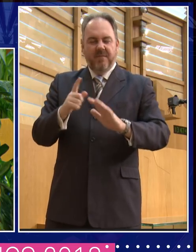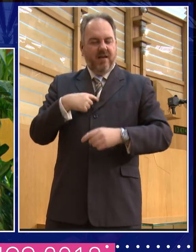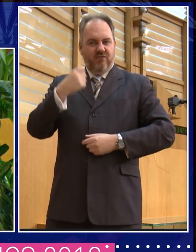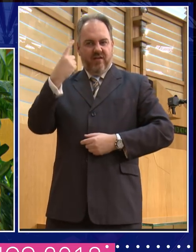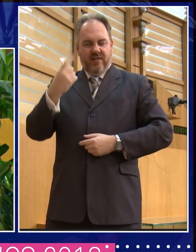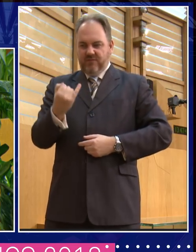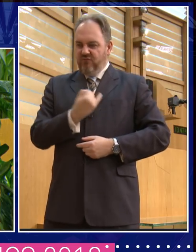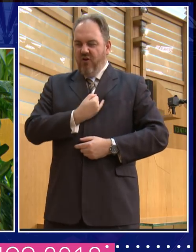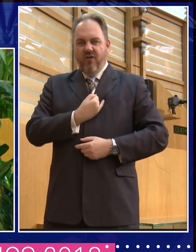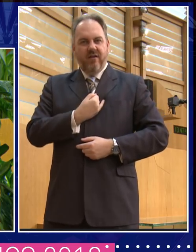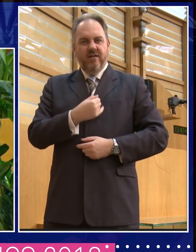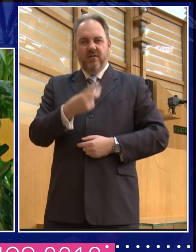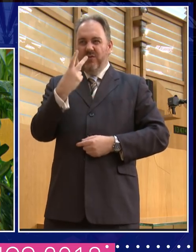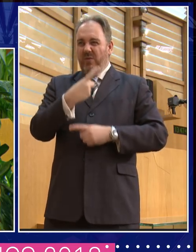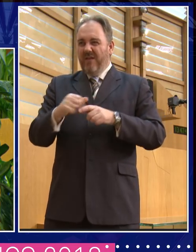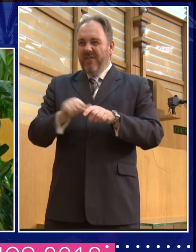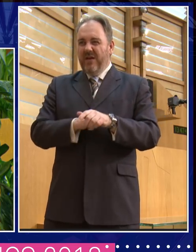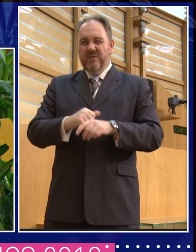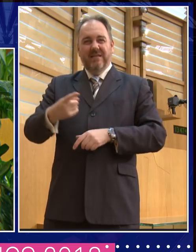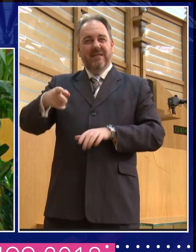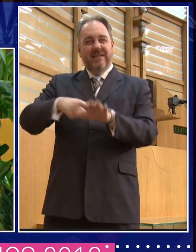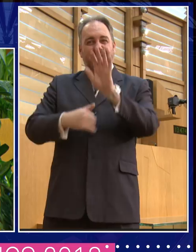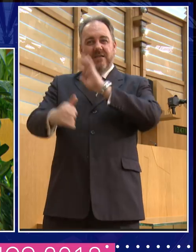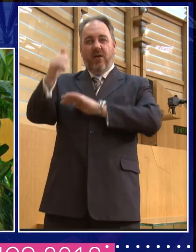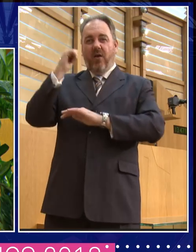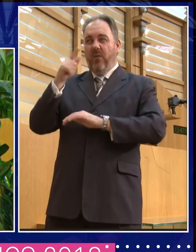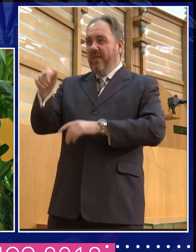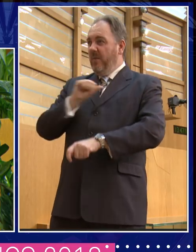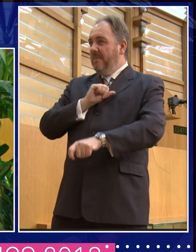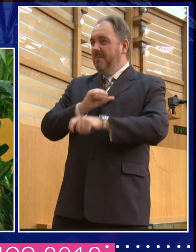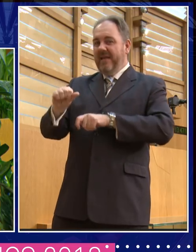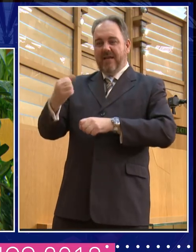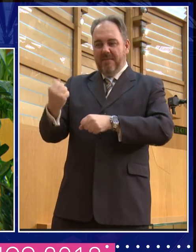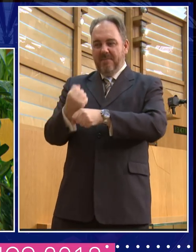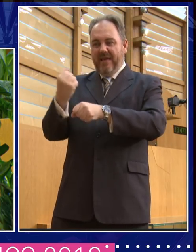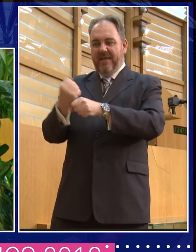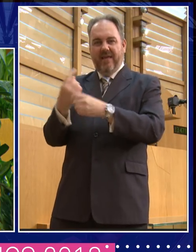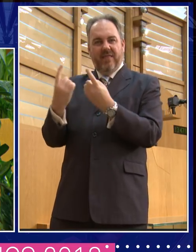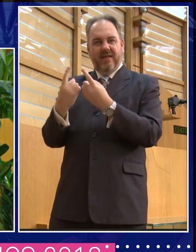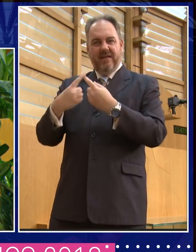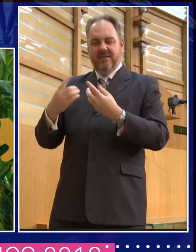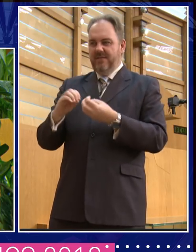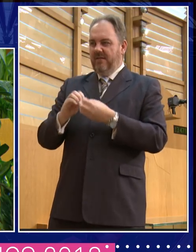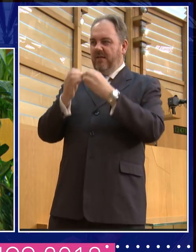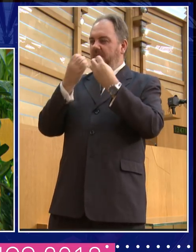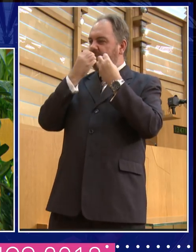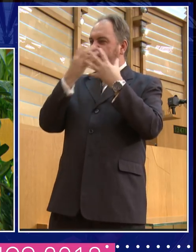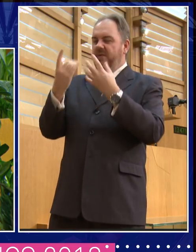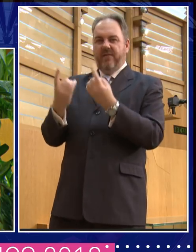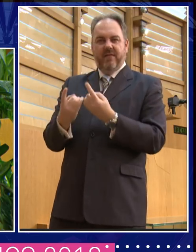they're actually better than us. I remember that kind of jolting me in some ways. But the thing that